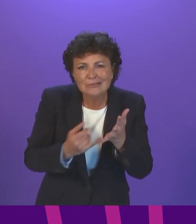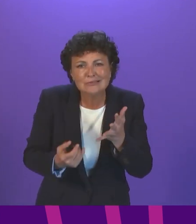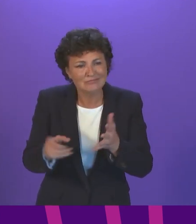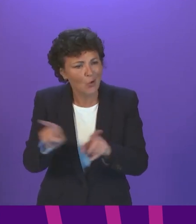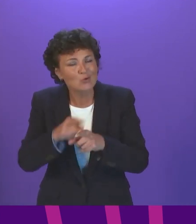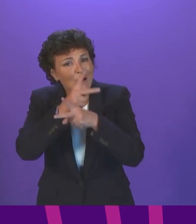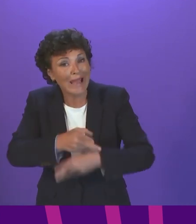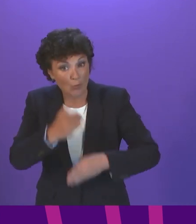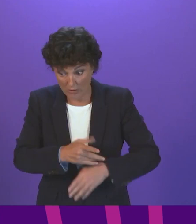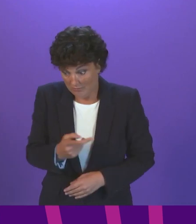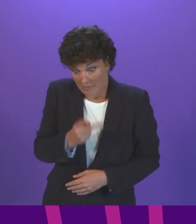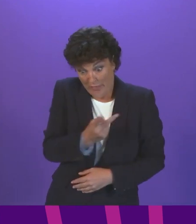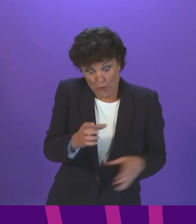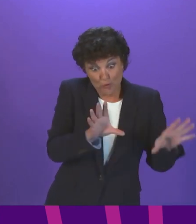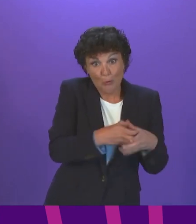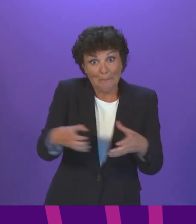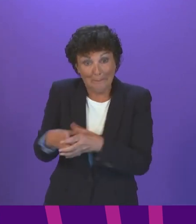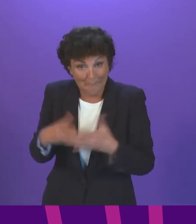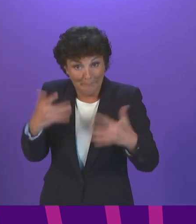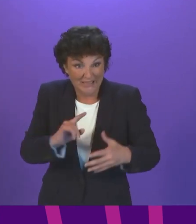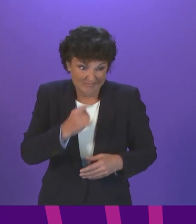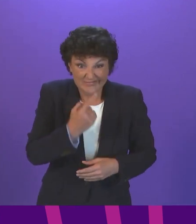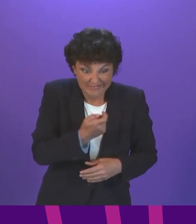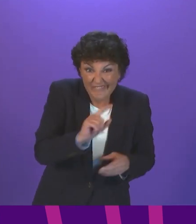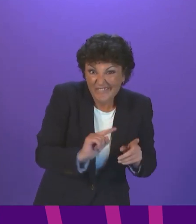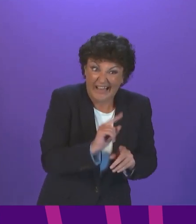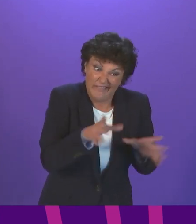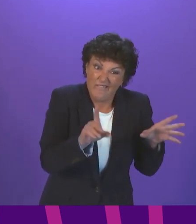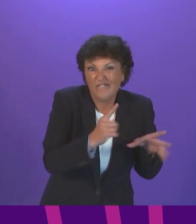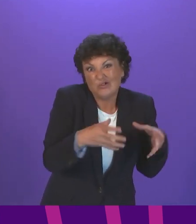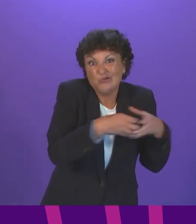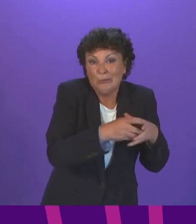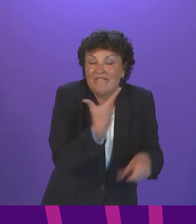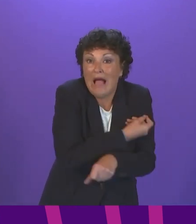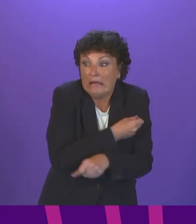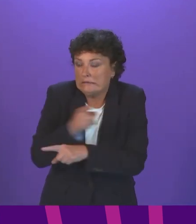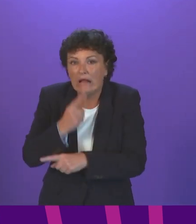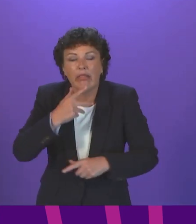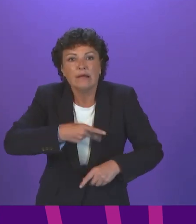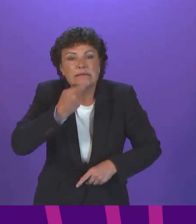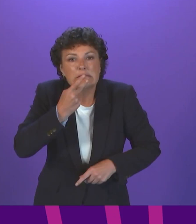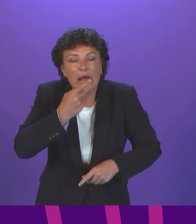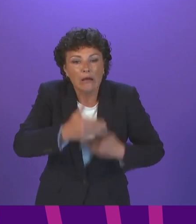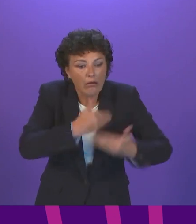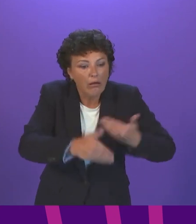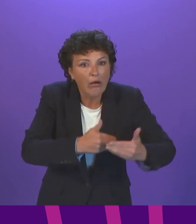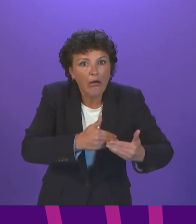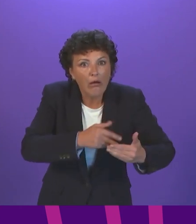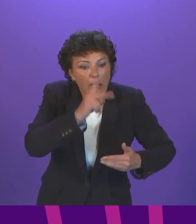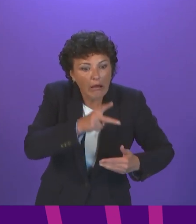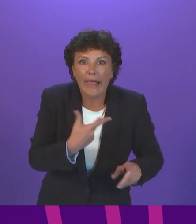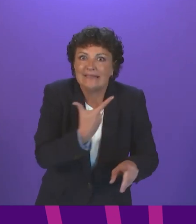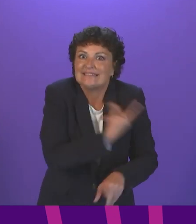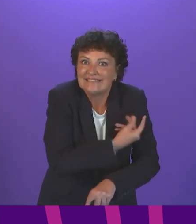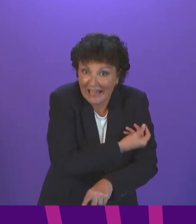vaccine. They safely got their second dose after four weeks. And if, as some research suggests, the efficacy of the vaccine declines over